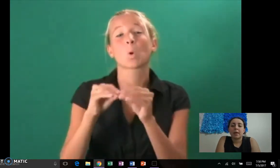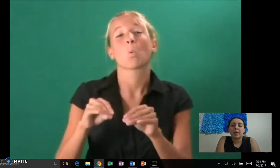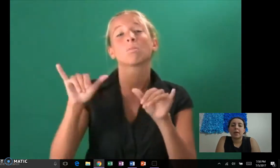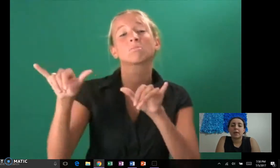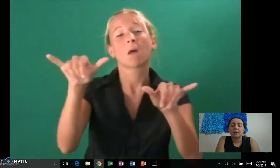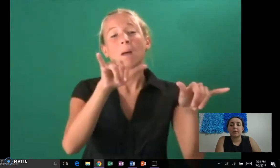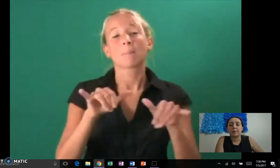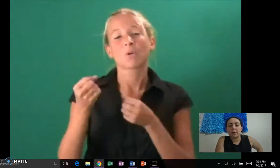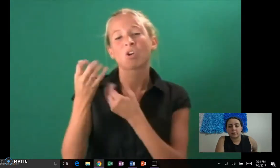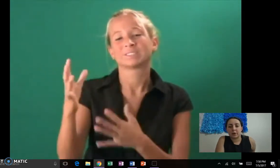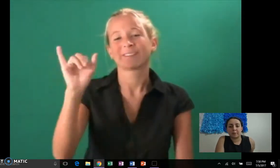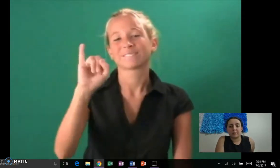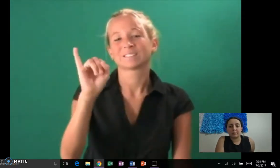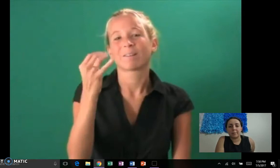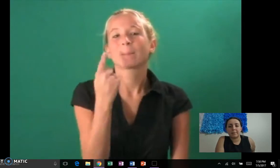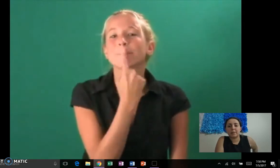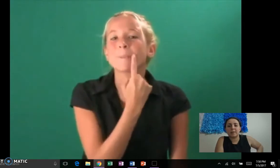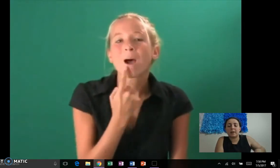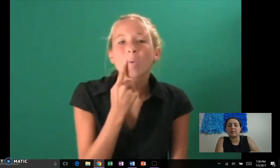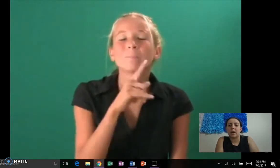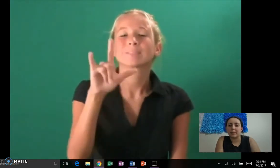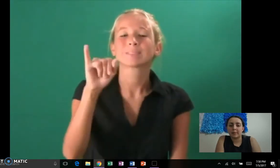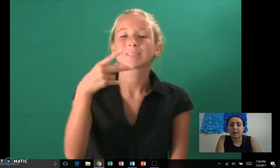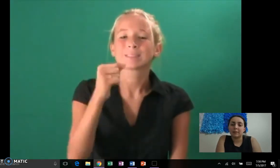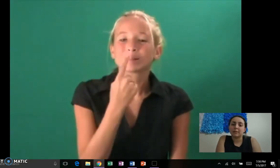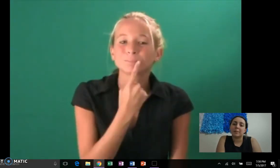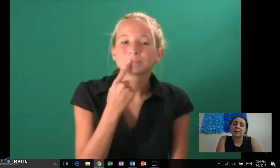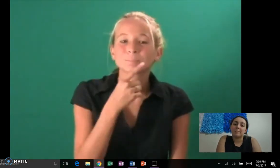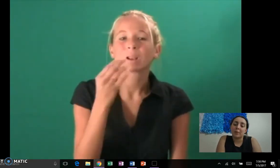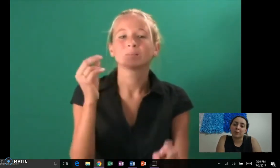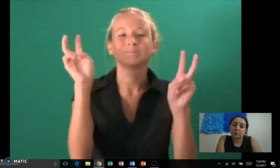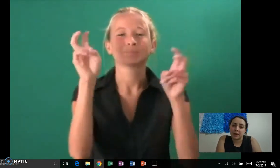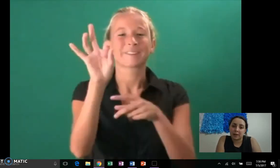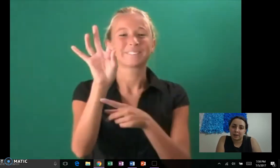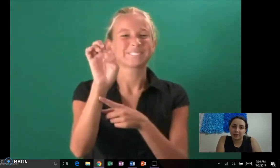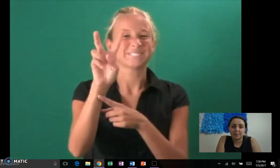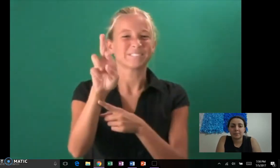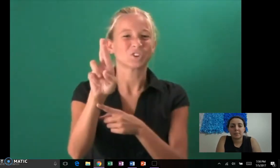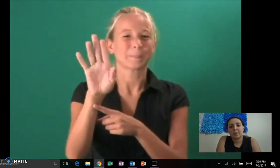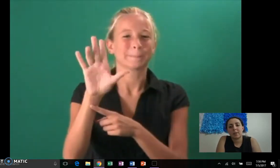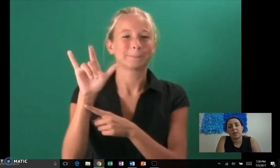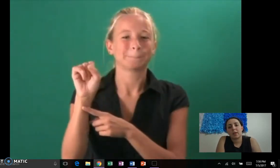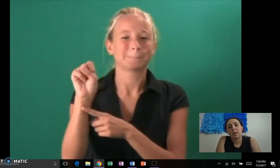HSV1 can cause herpes, but it's not as common, and it's common on the mouth more than anything.